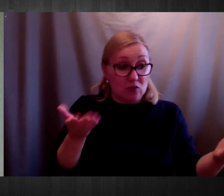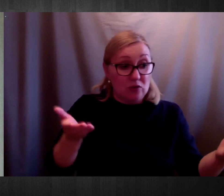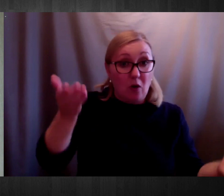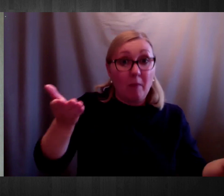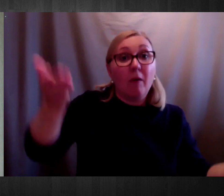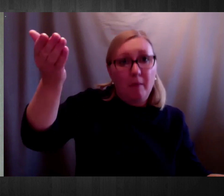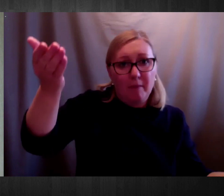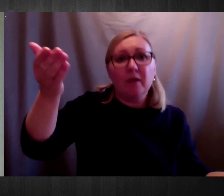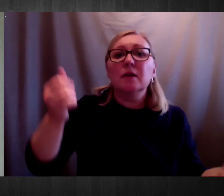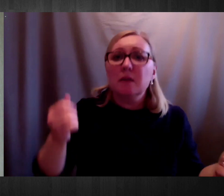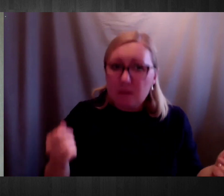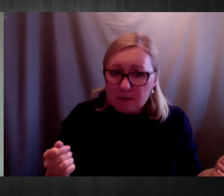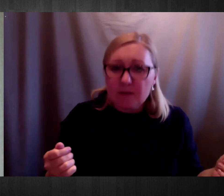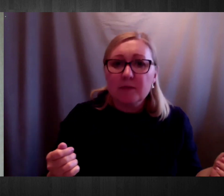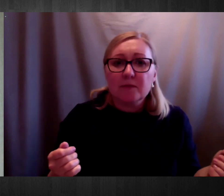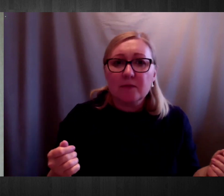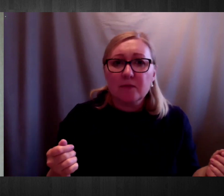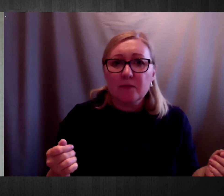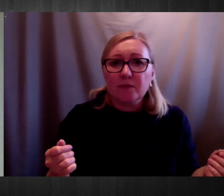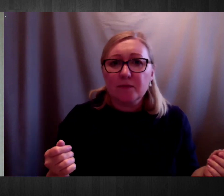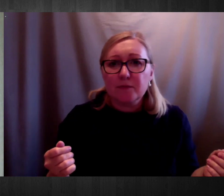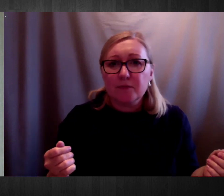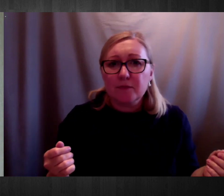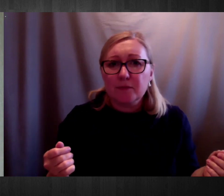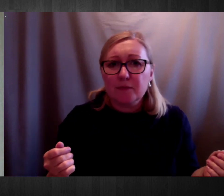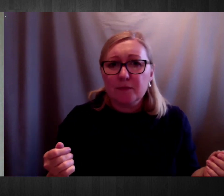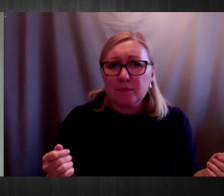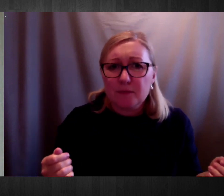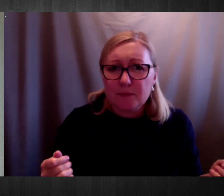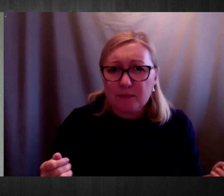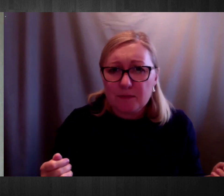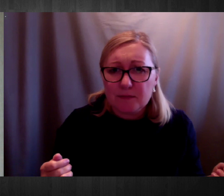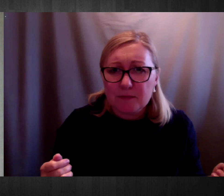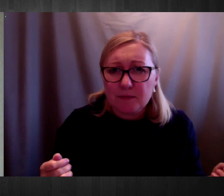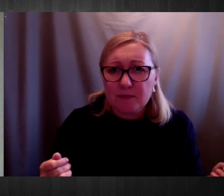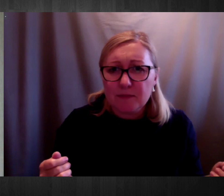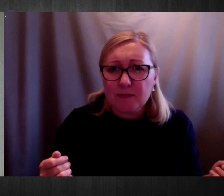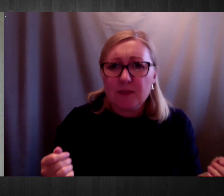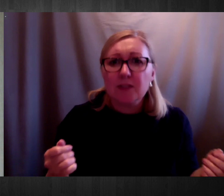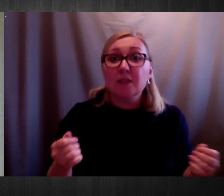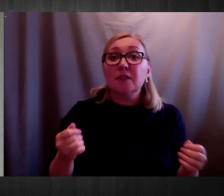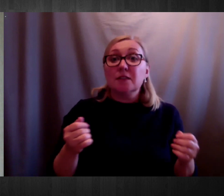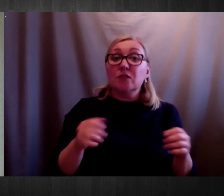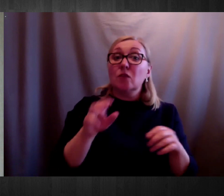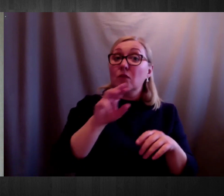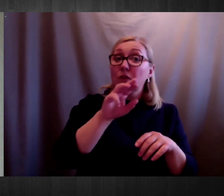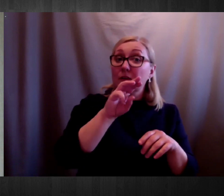1618 in February 2019, March 2015,